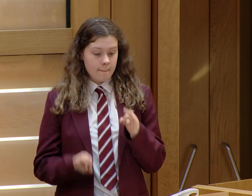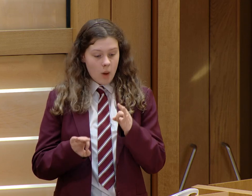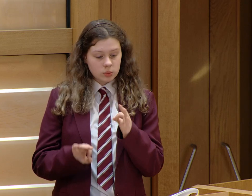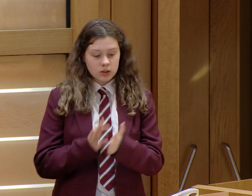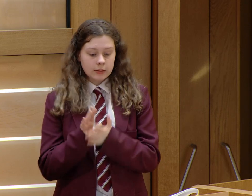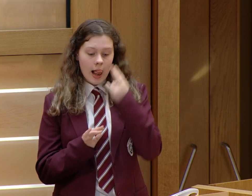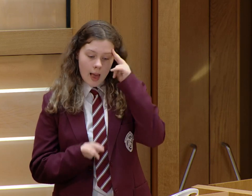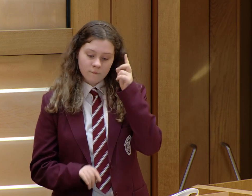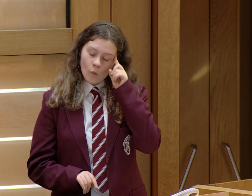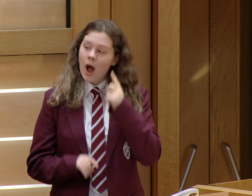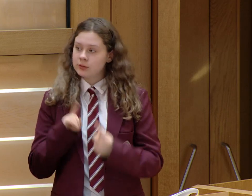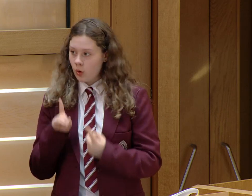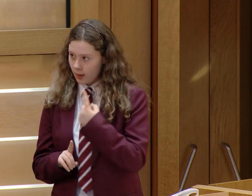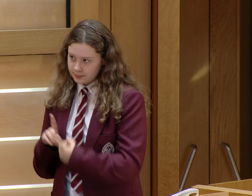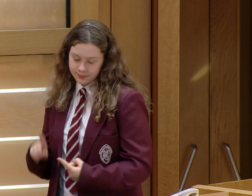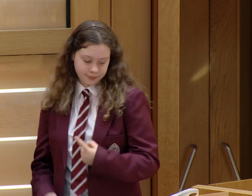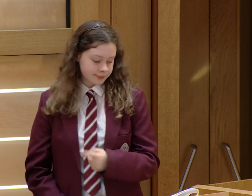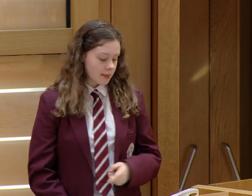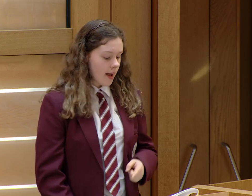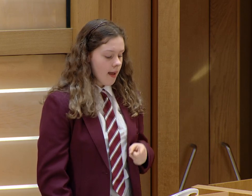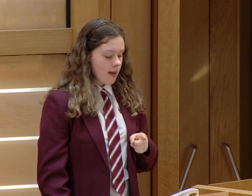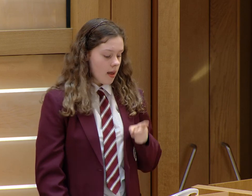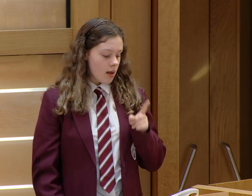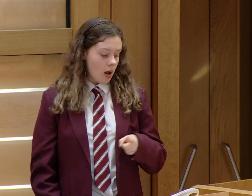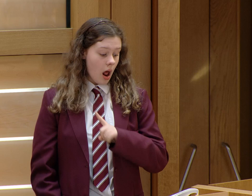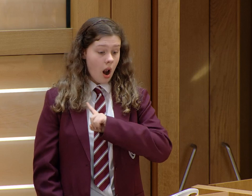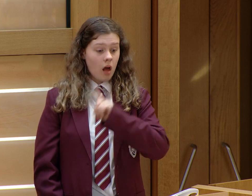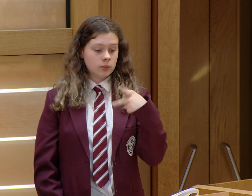lot. And we even had special sign names for each other.